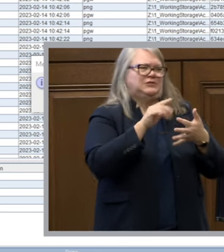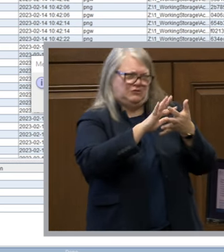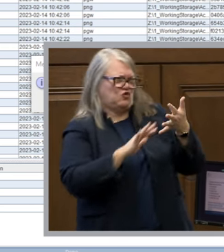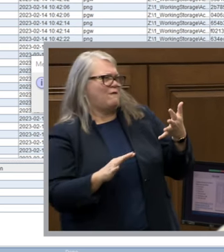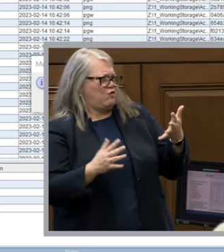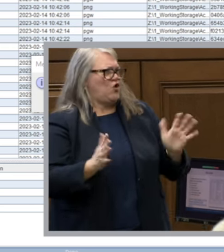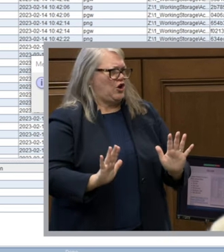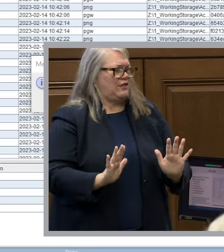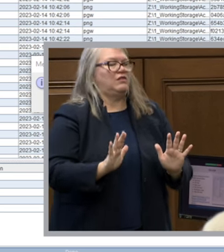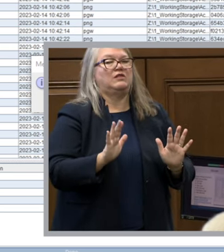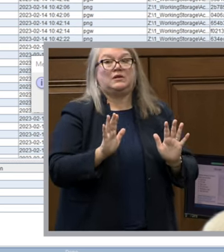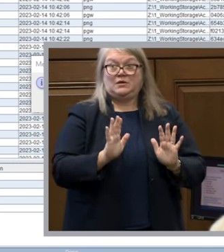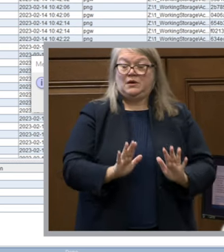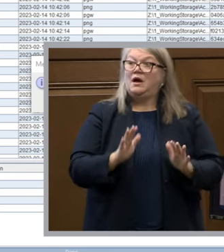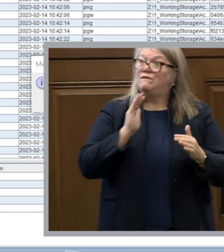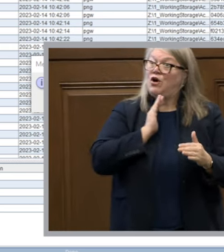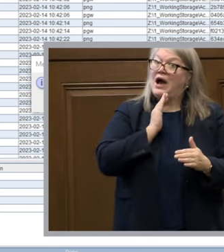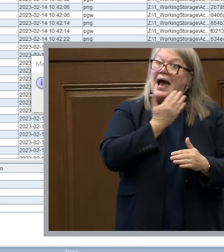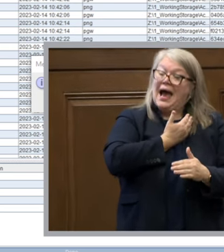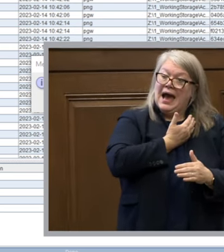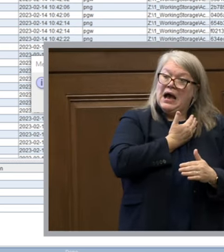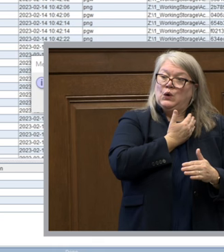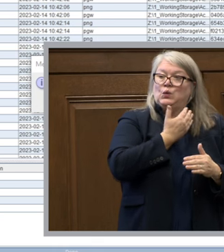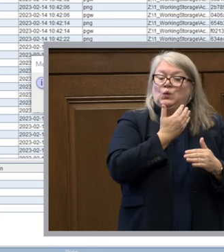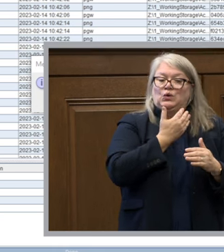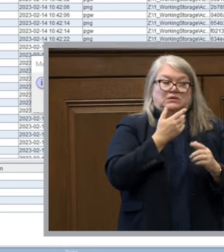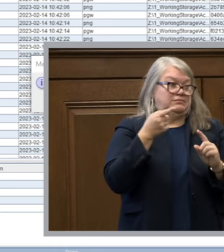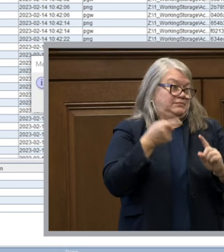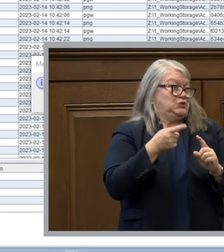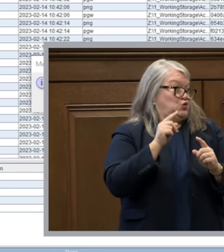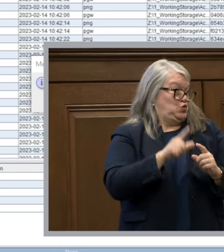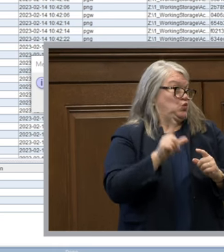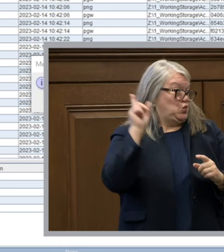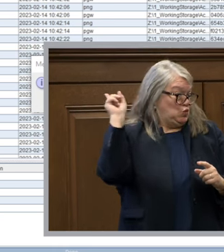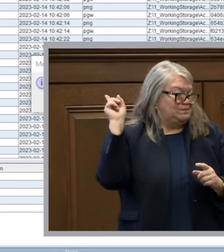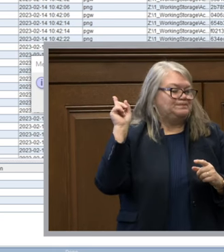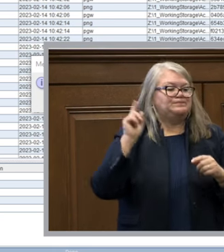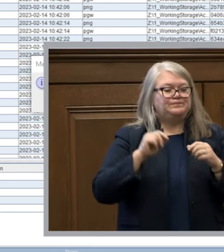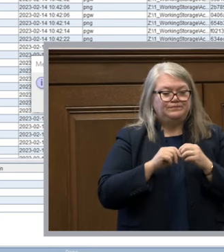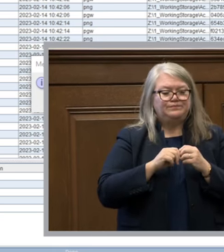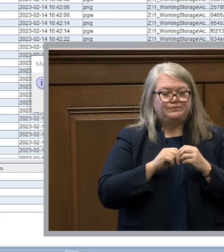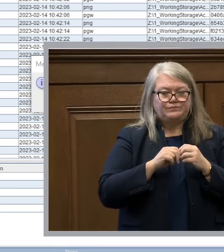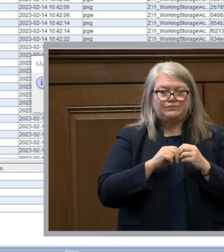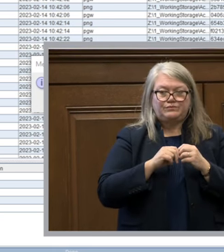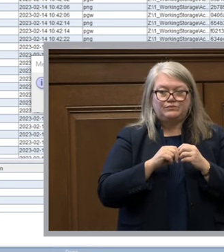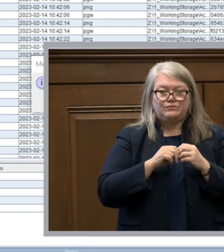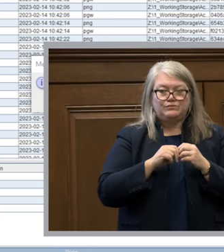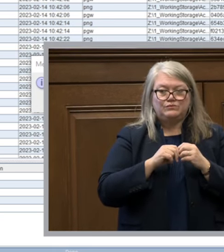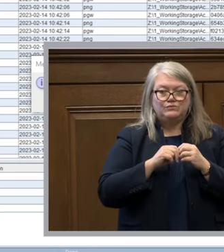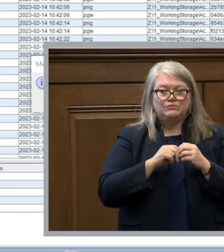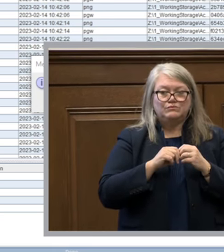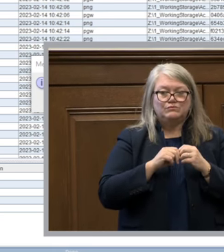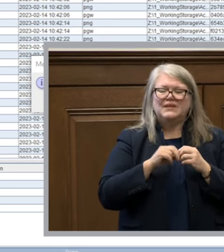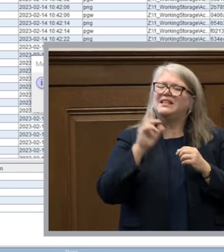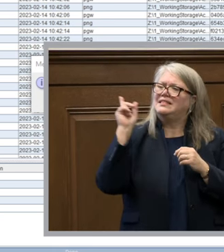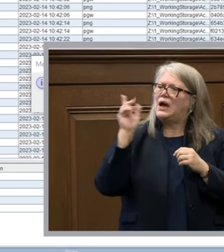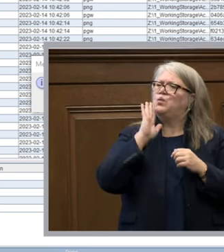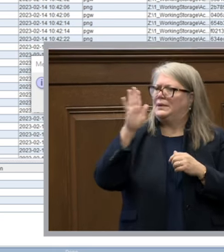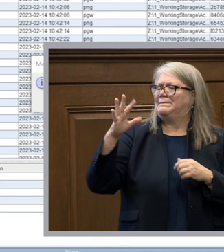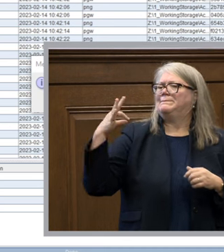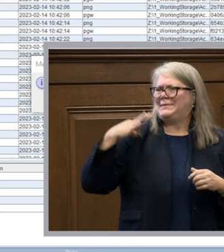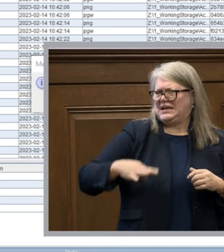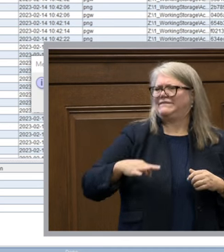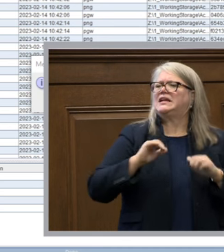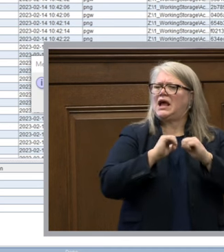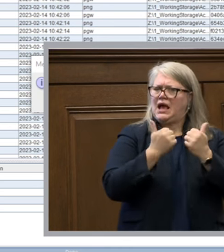forth so for this specific tool uh it would uh benefit